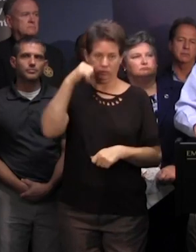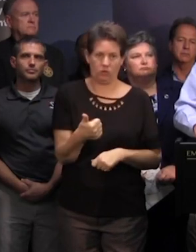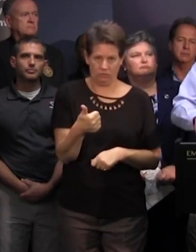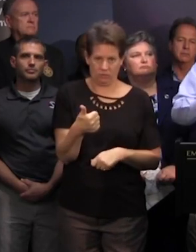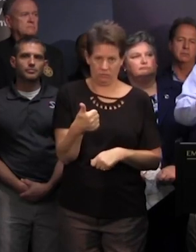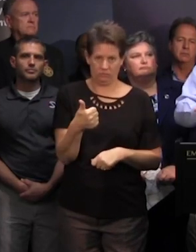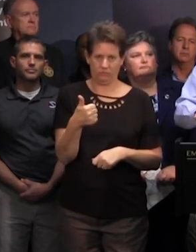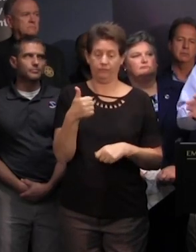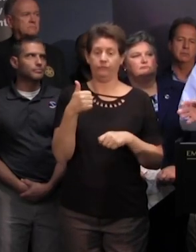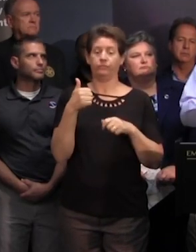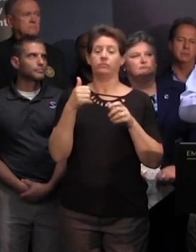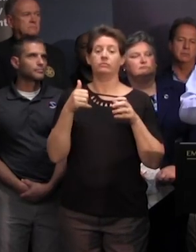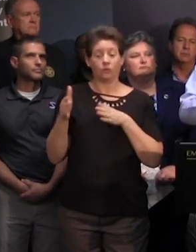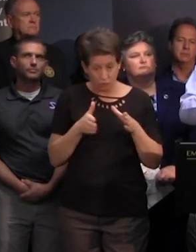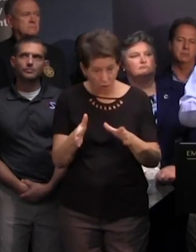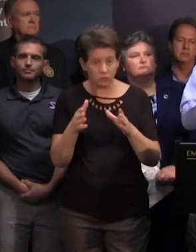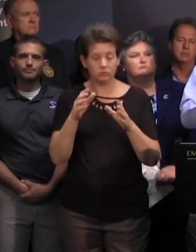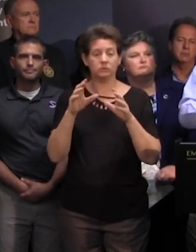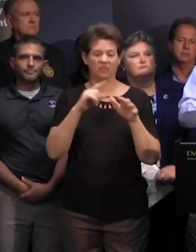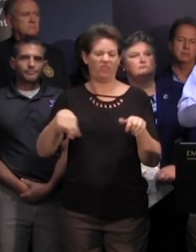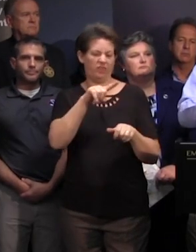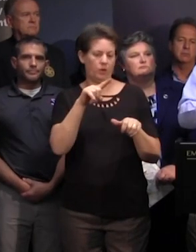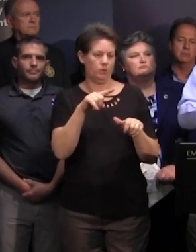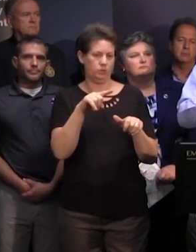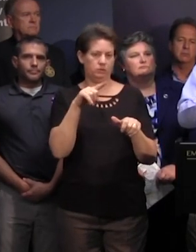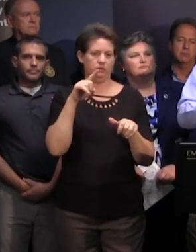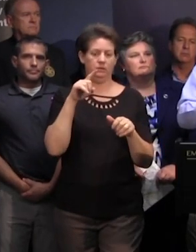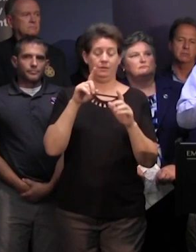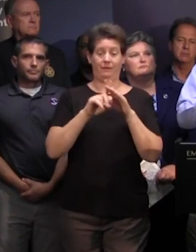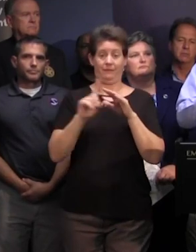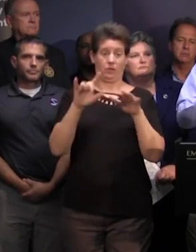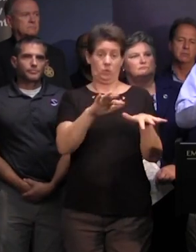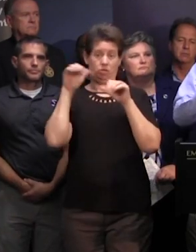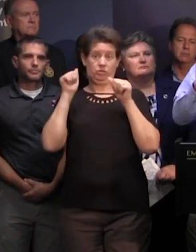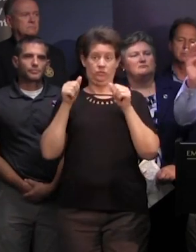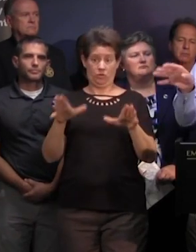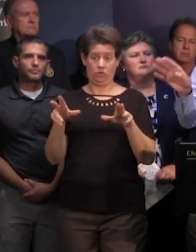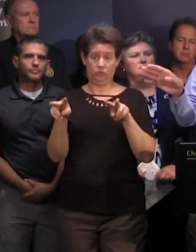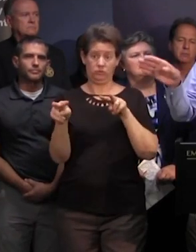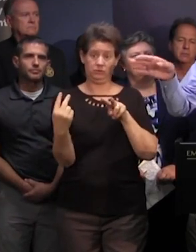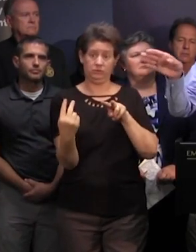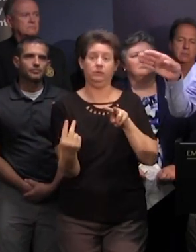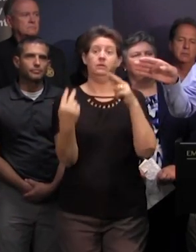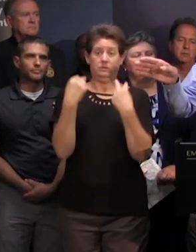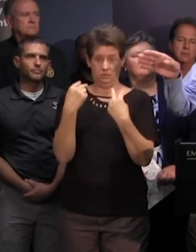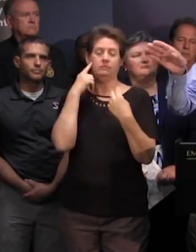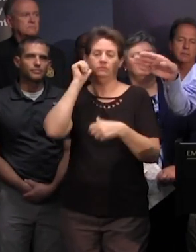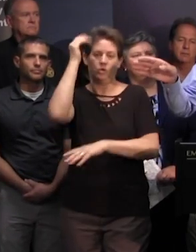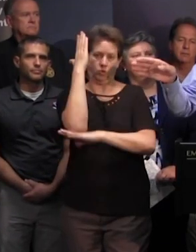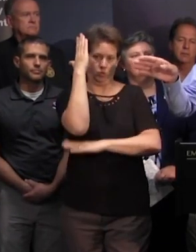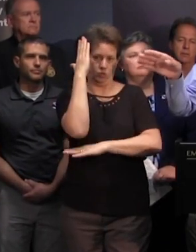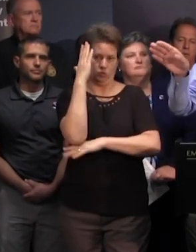the roads and all those evacuate those are for 12 noon tomorrow but these offices state